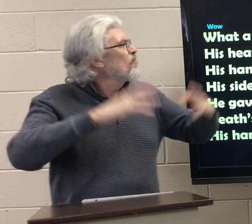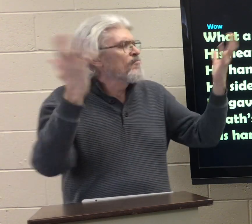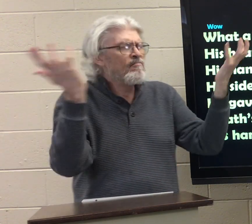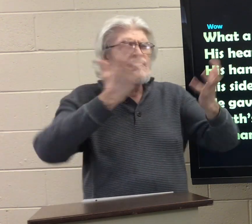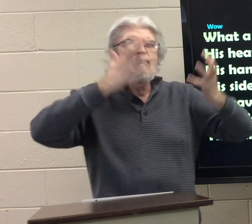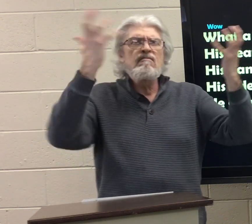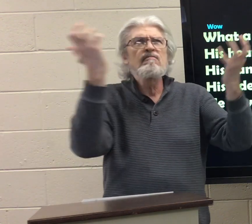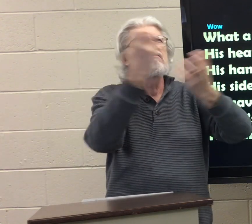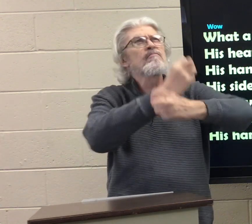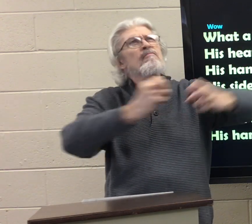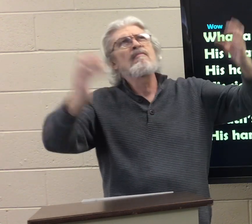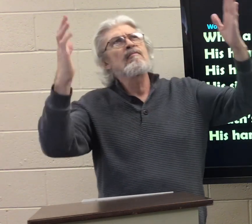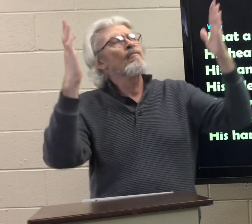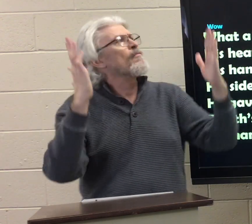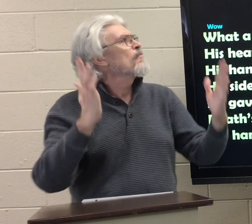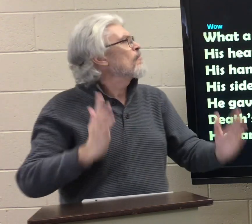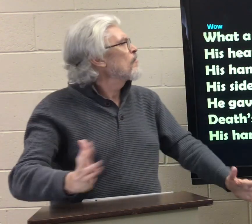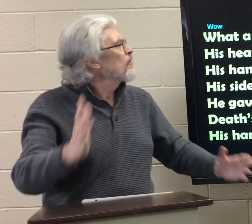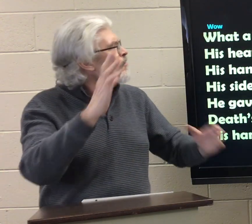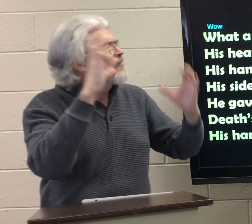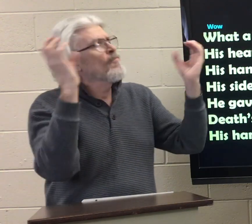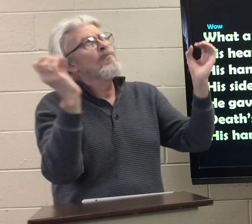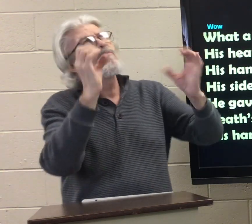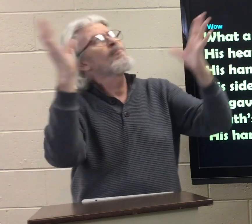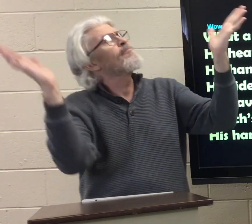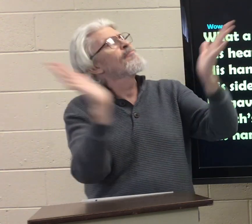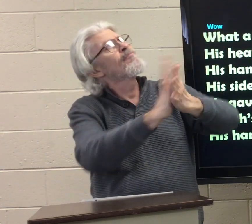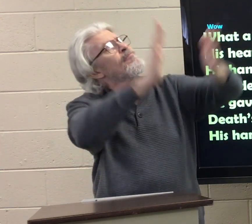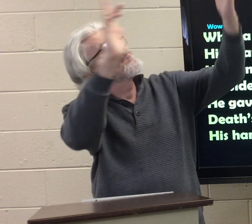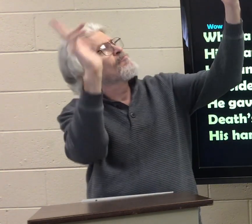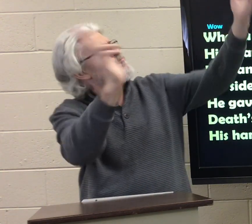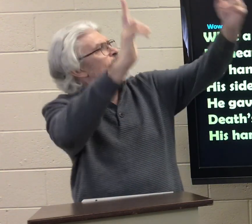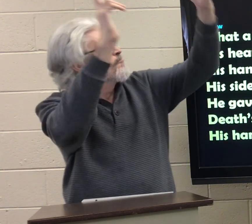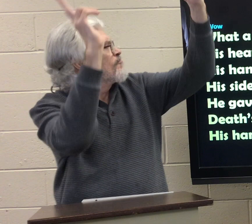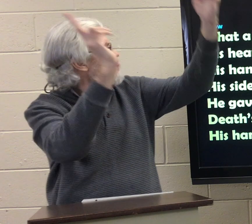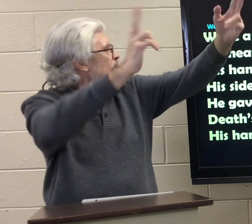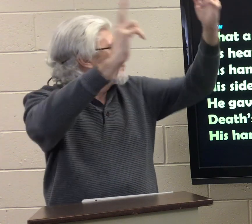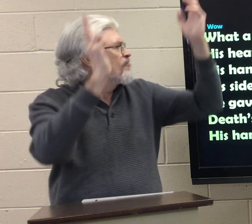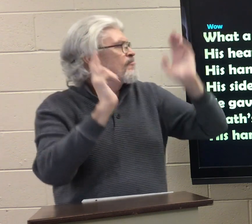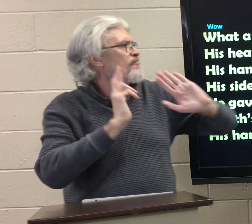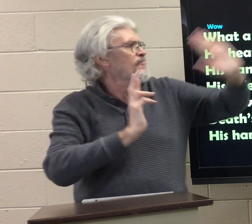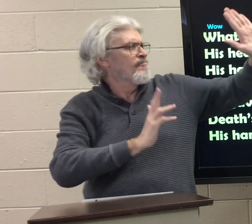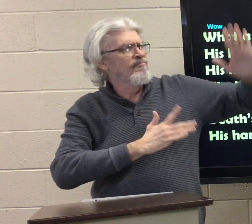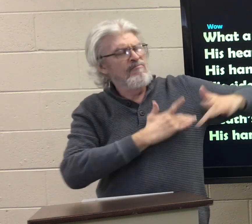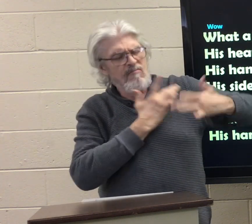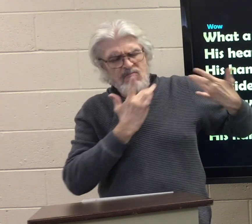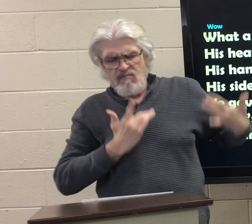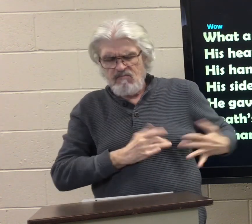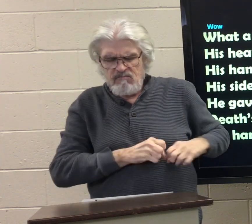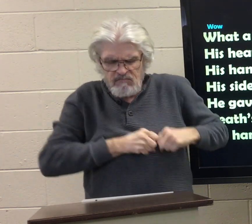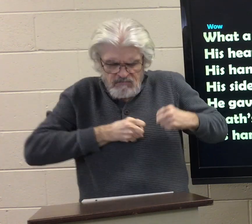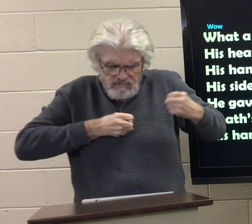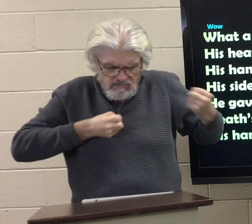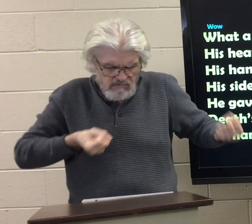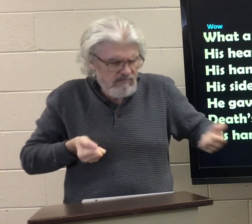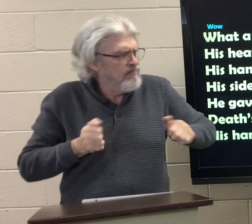What a Savior! What Oh, hallelujah! His heart was broken